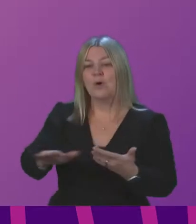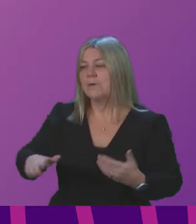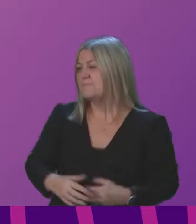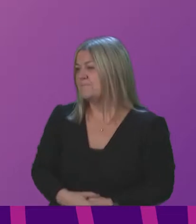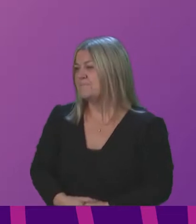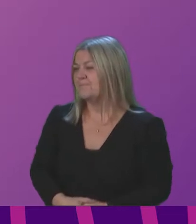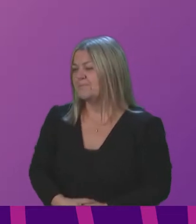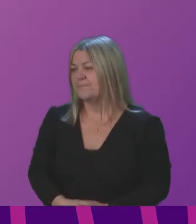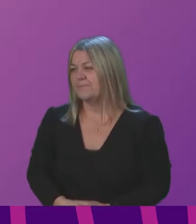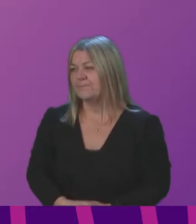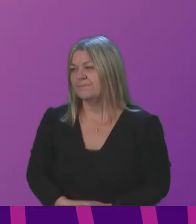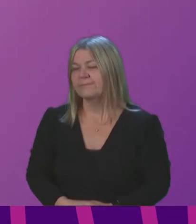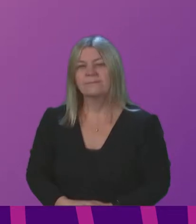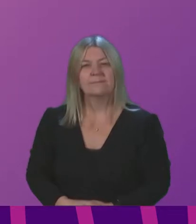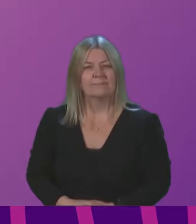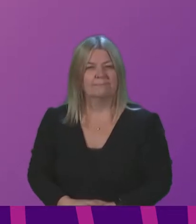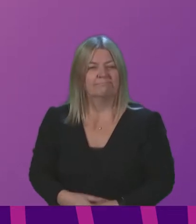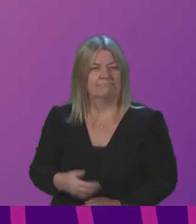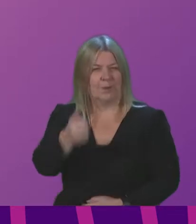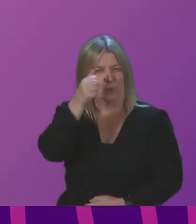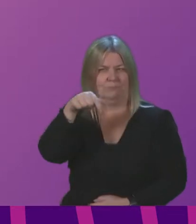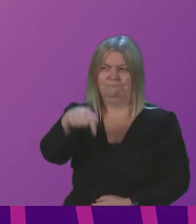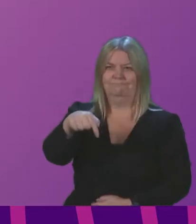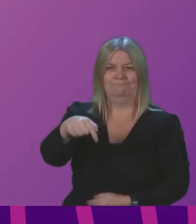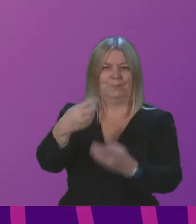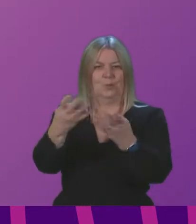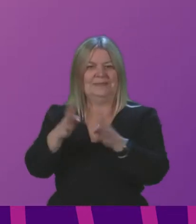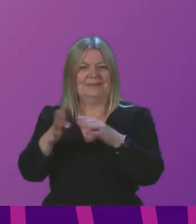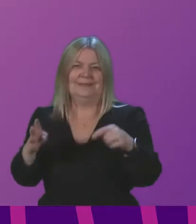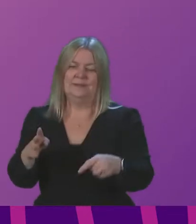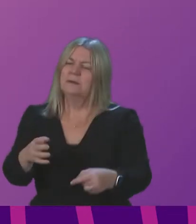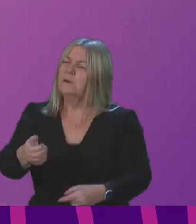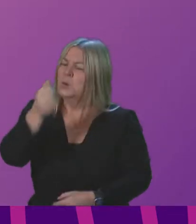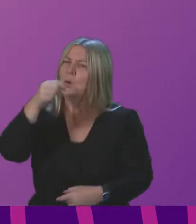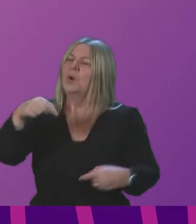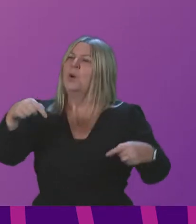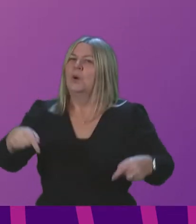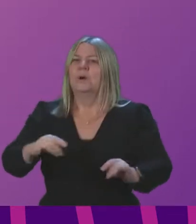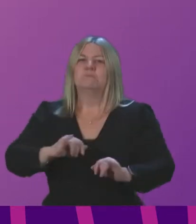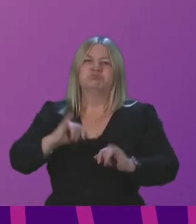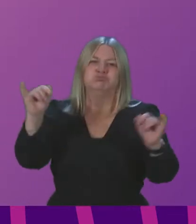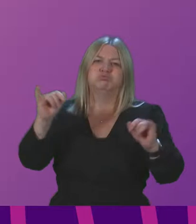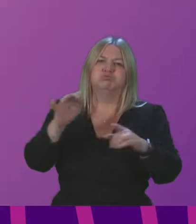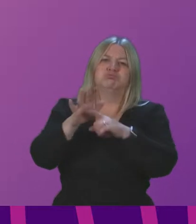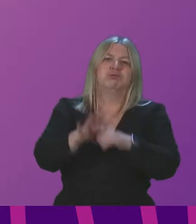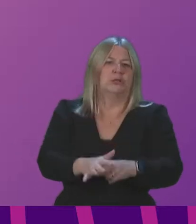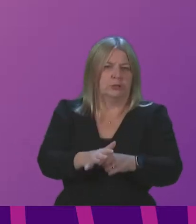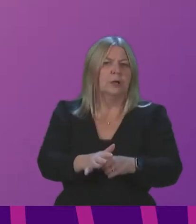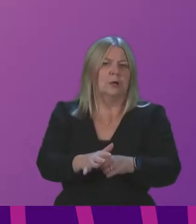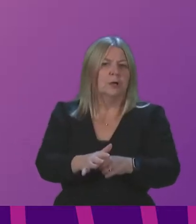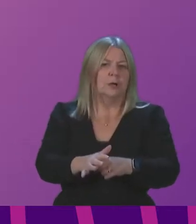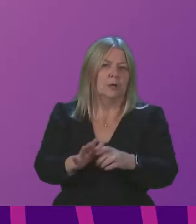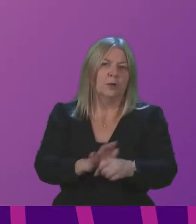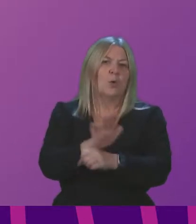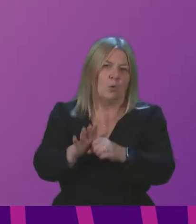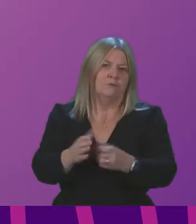on all committees of this Parliament will know there is no doubt that Covid put a massive strain on our public services. This Parliament and the UK Parliament